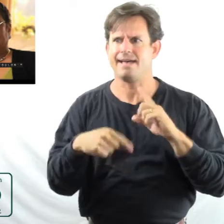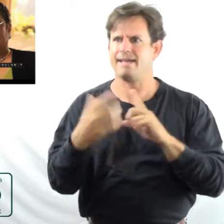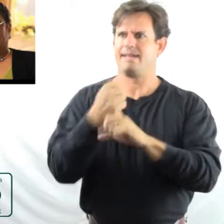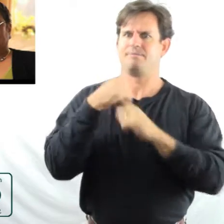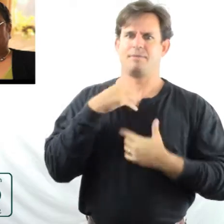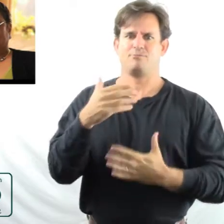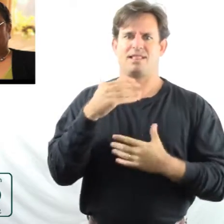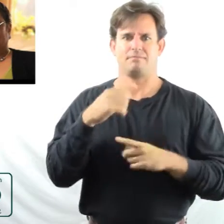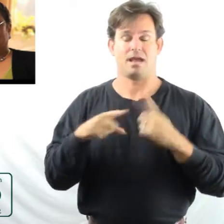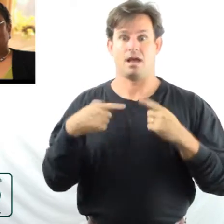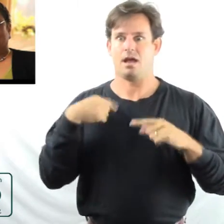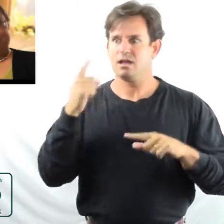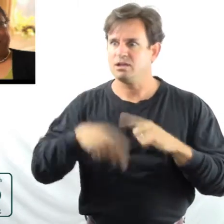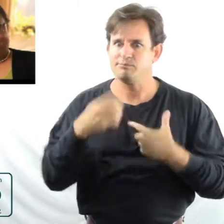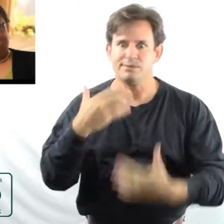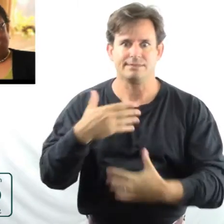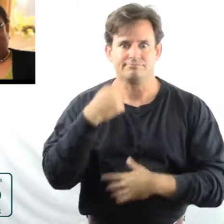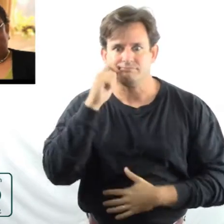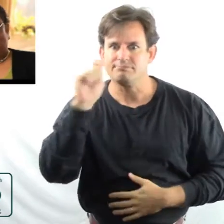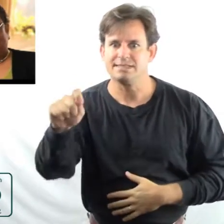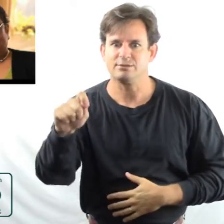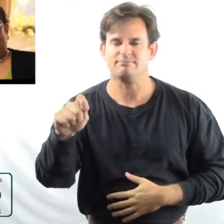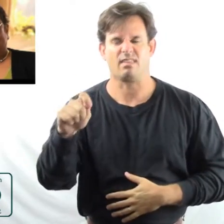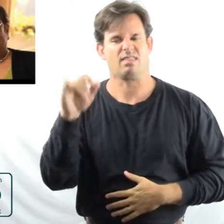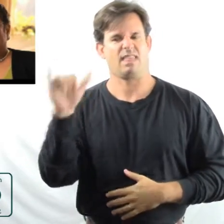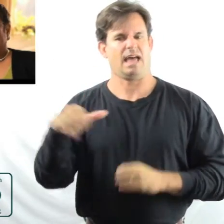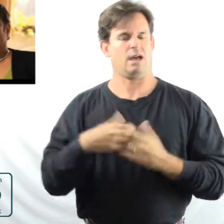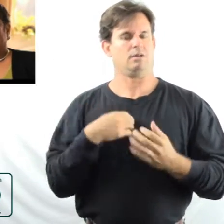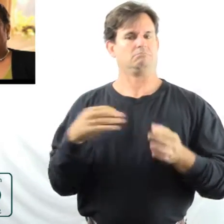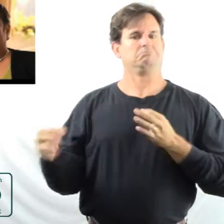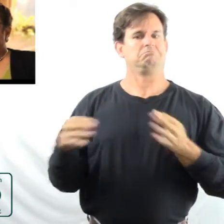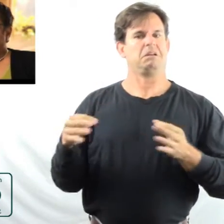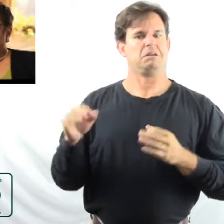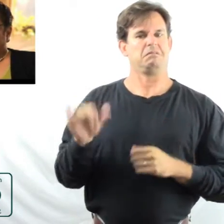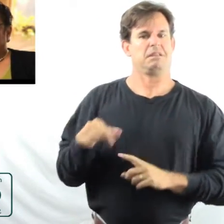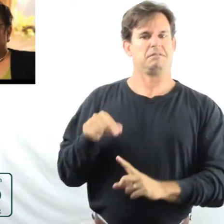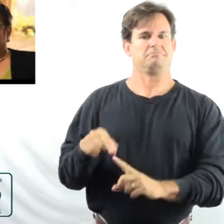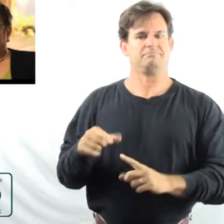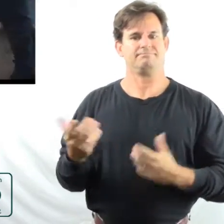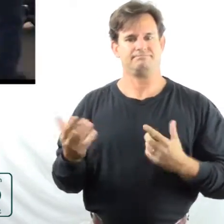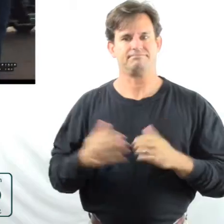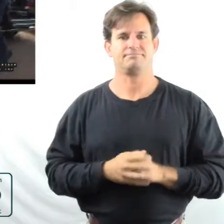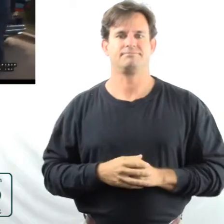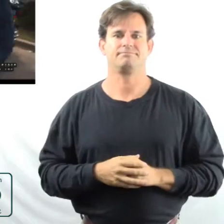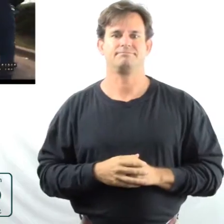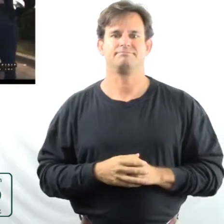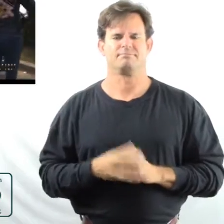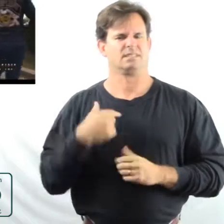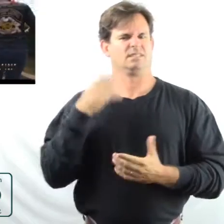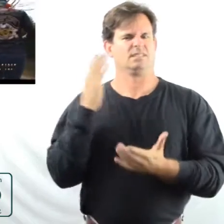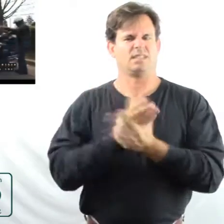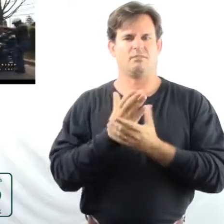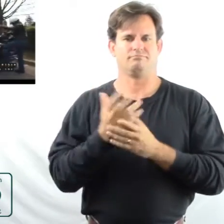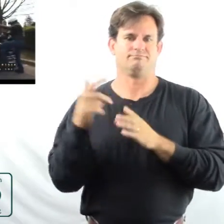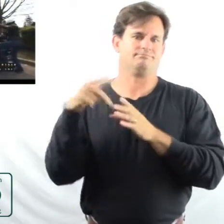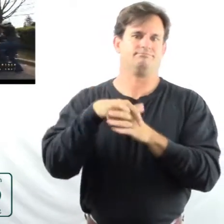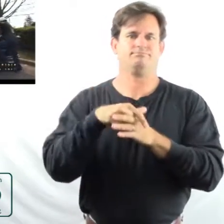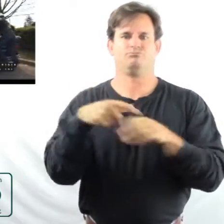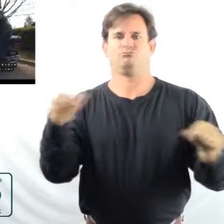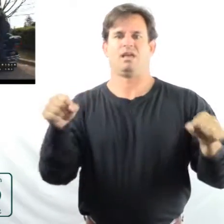just couldn't breathe. Maybe that was the way of explaining it. I stopped trying to be a